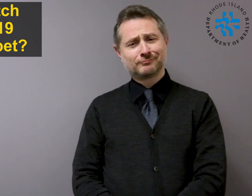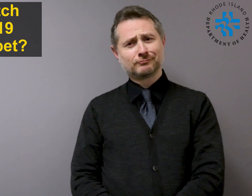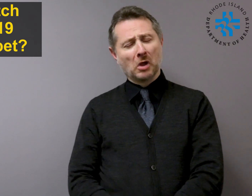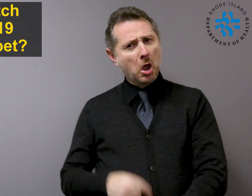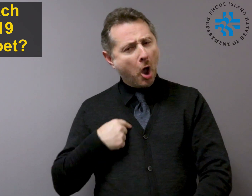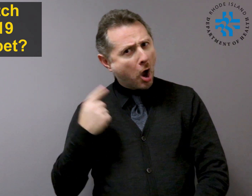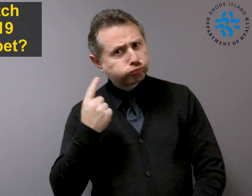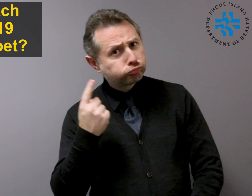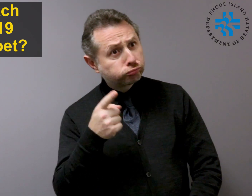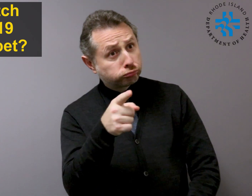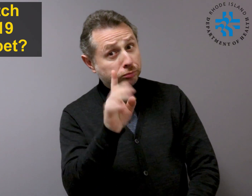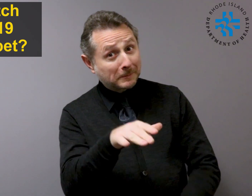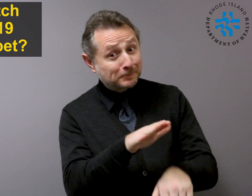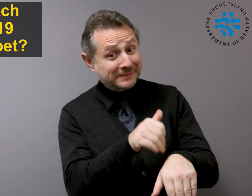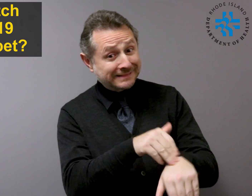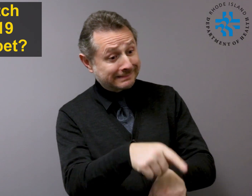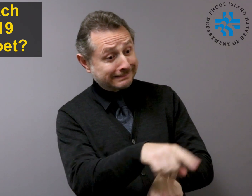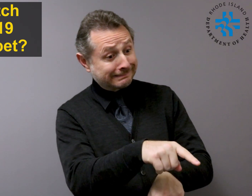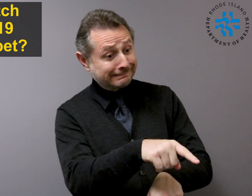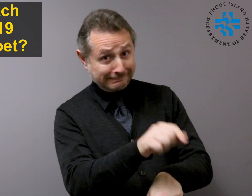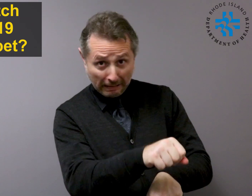Can I catch COVID-19 from my pet?